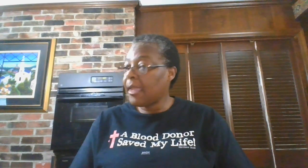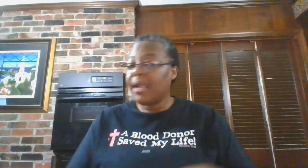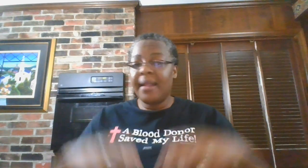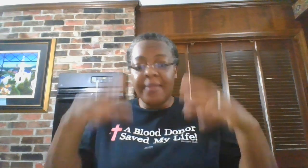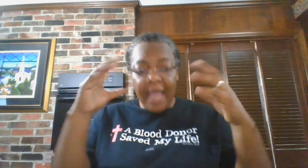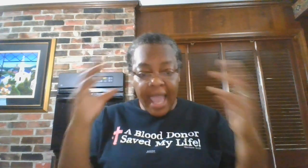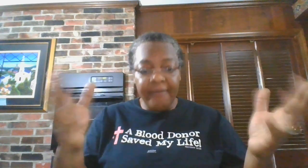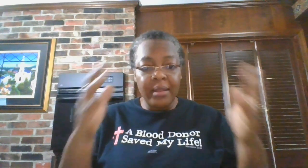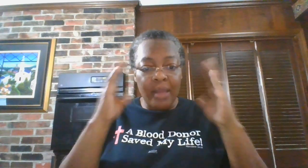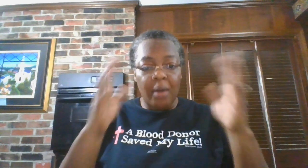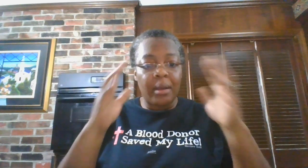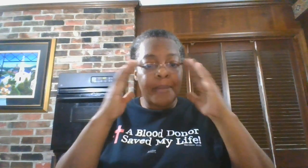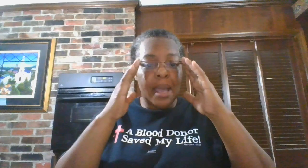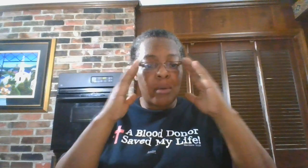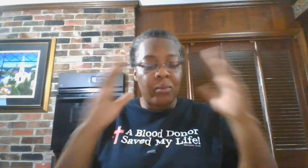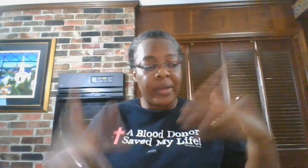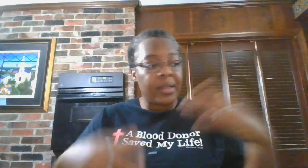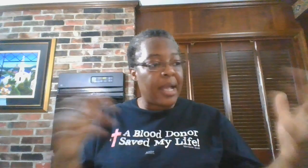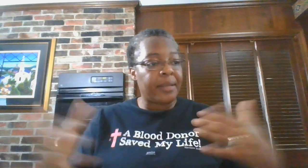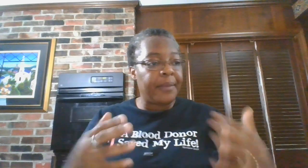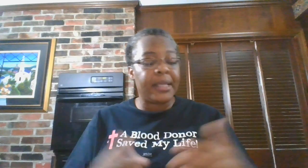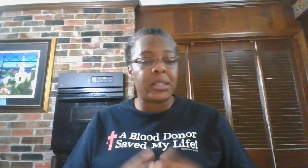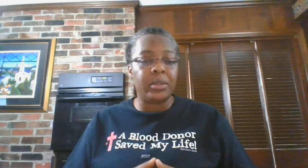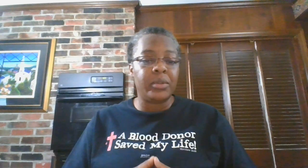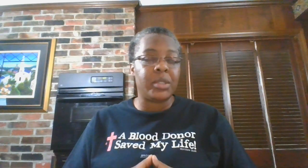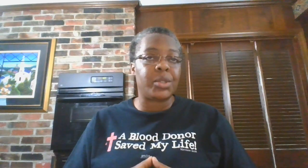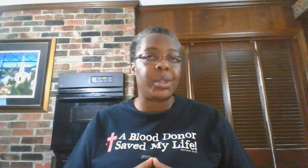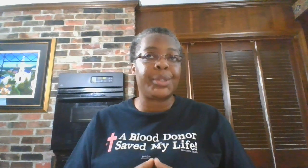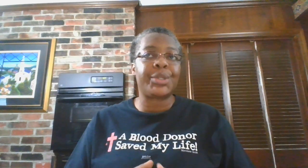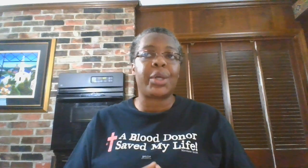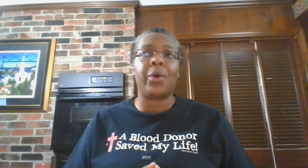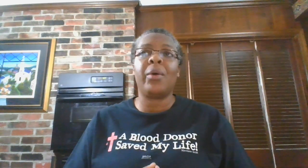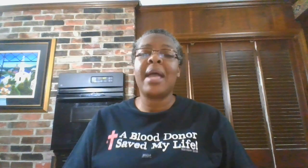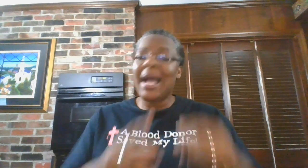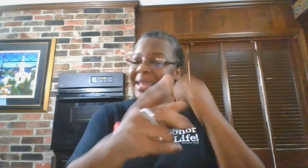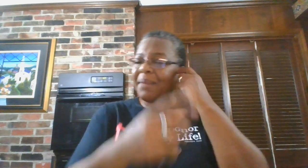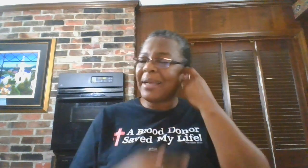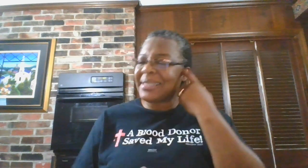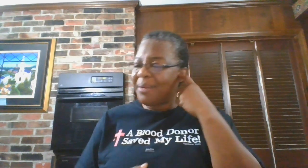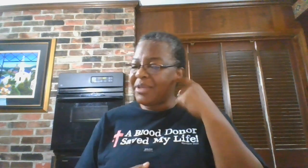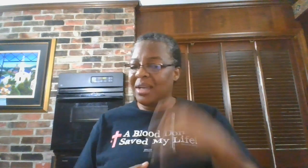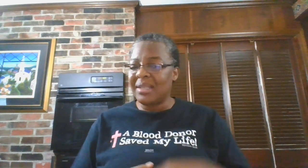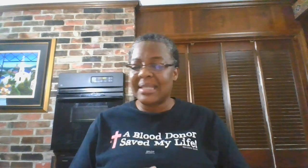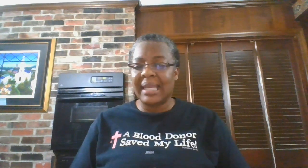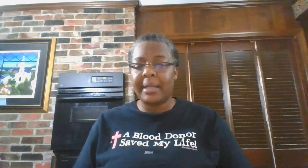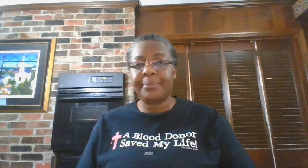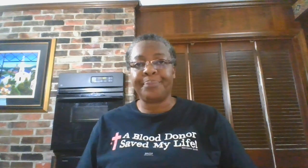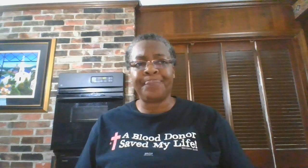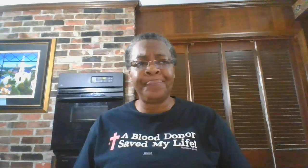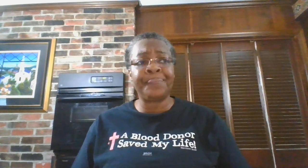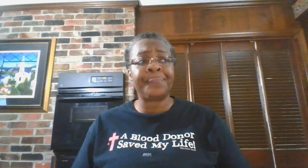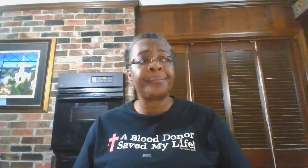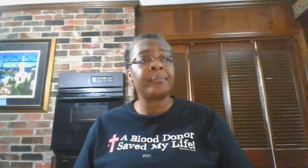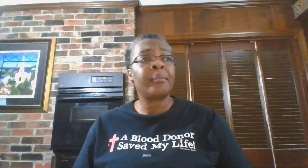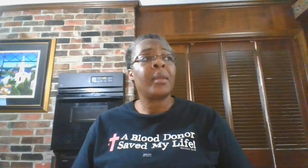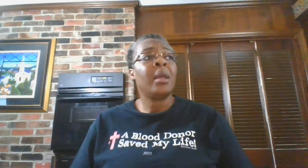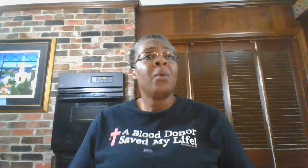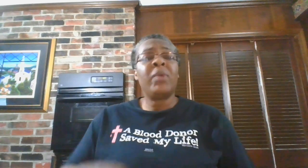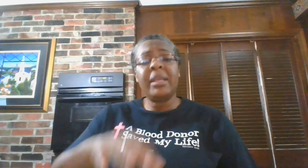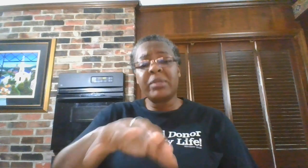And having thought about whether or not the man should lose his show. I thought about something John said. When he was